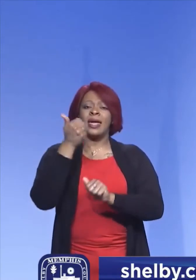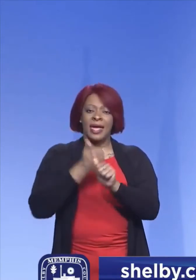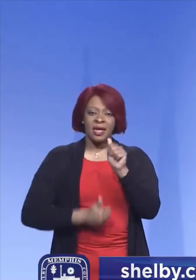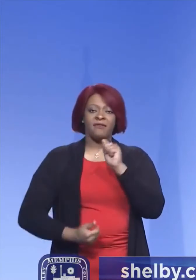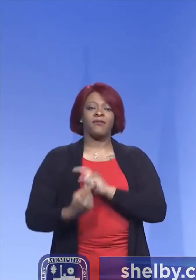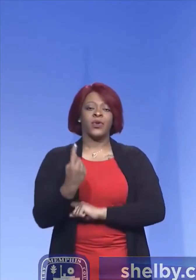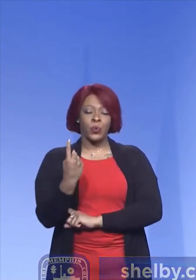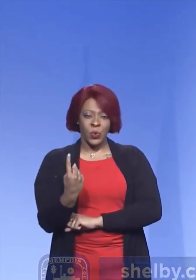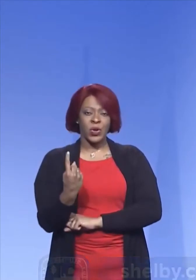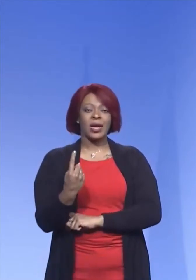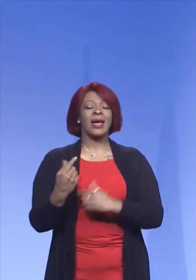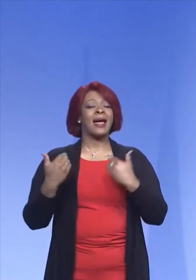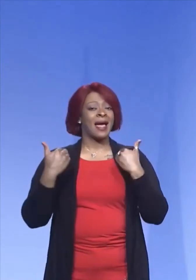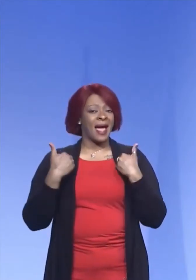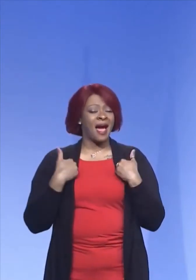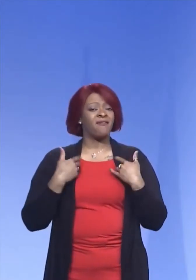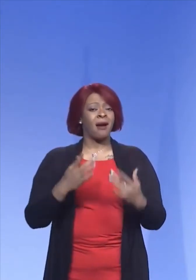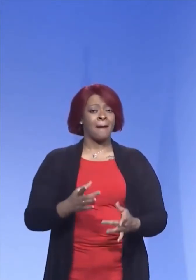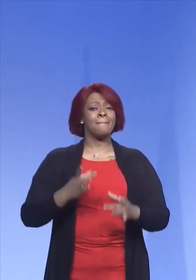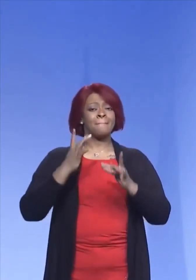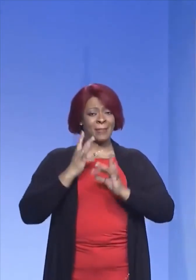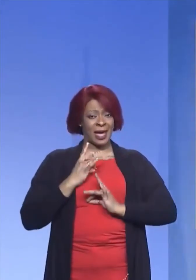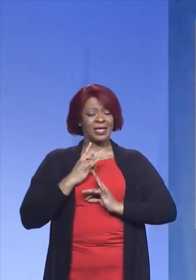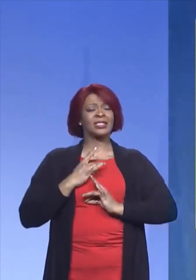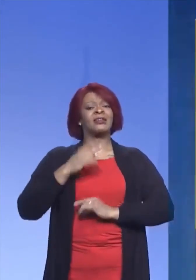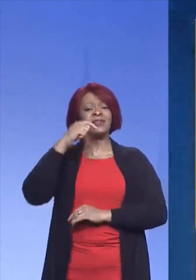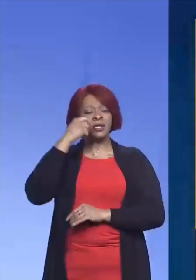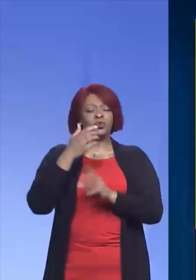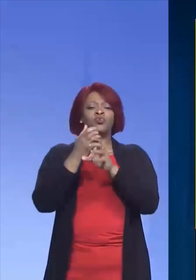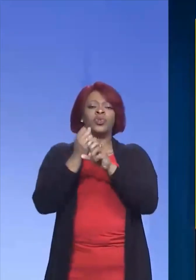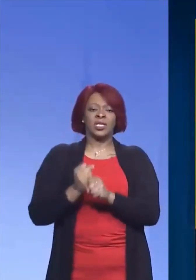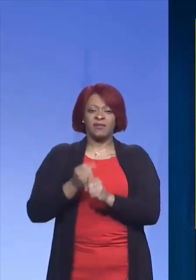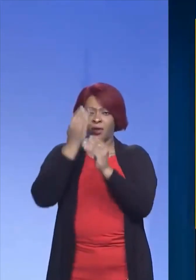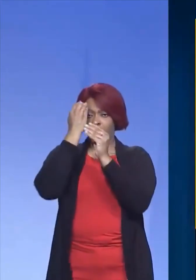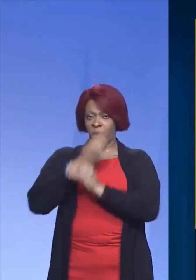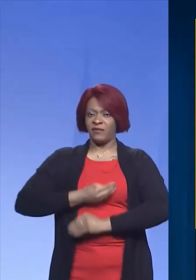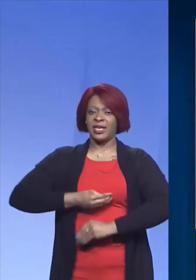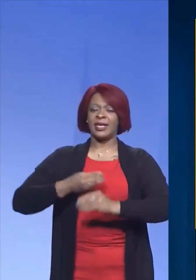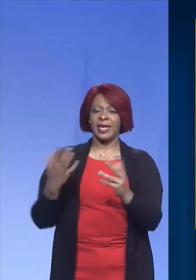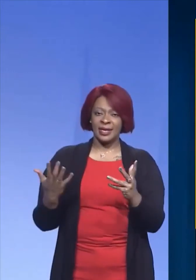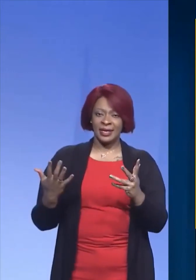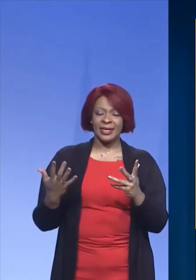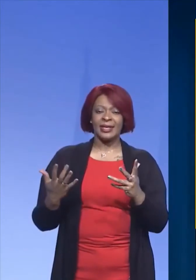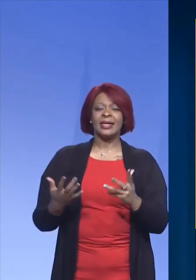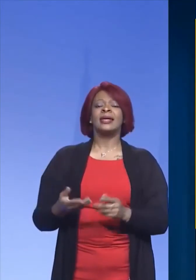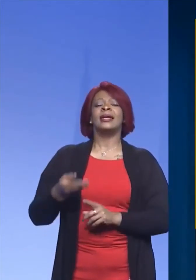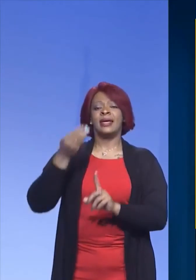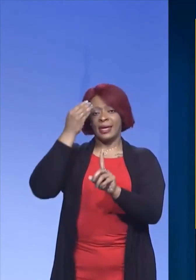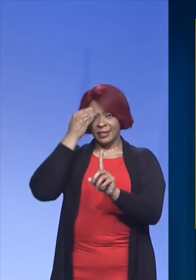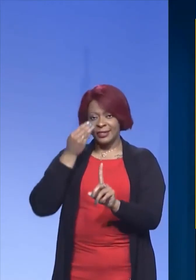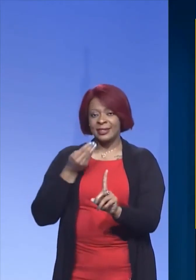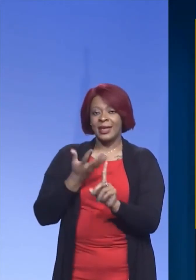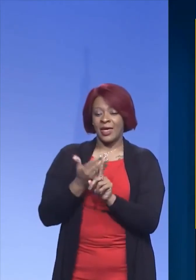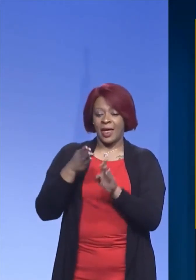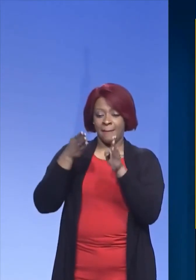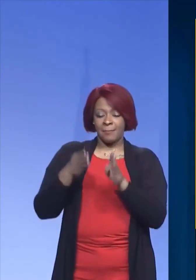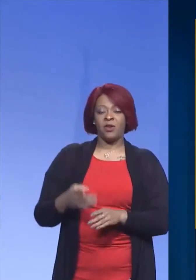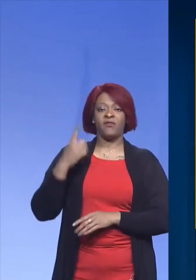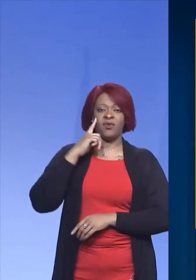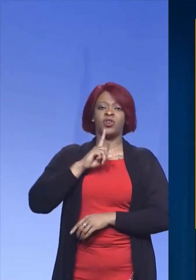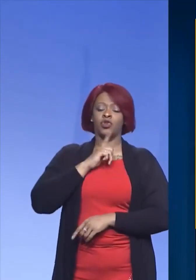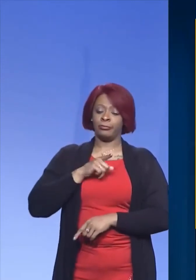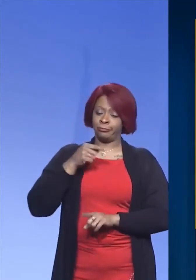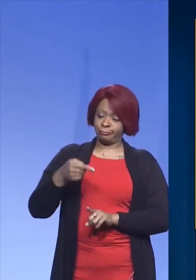that has a positive test receives a notification and tells them for sure you